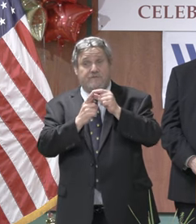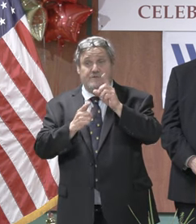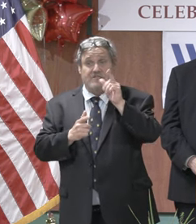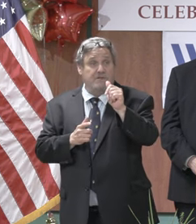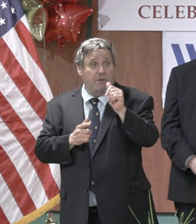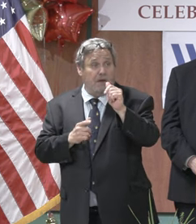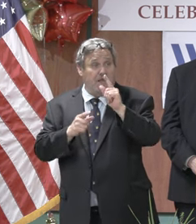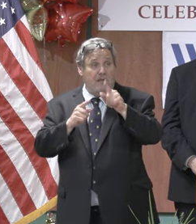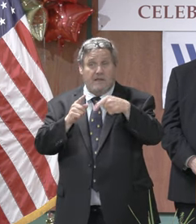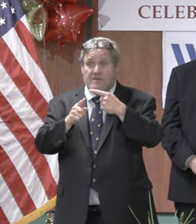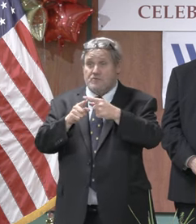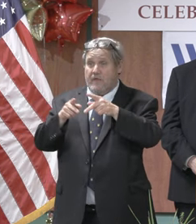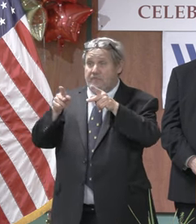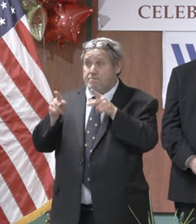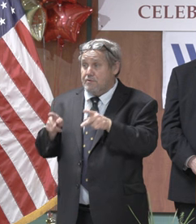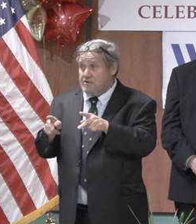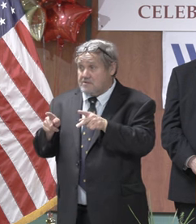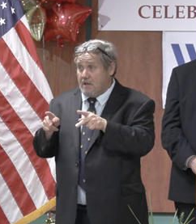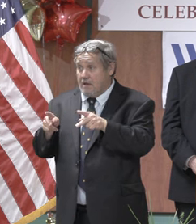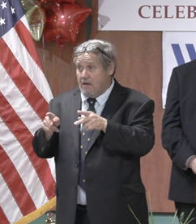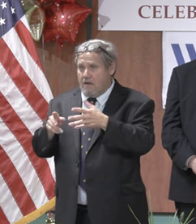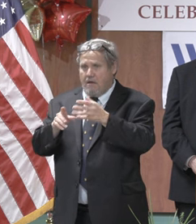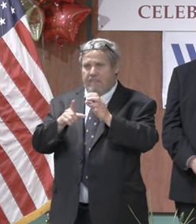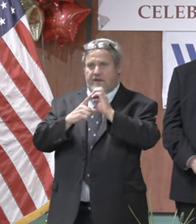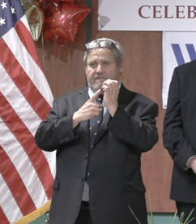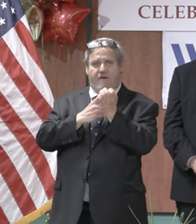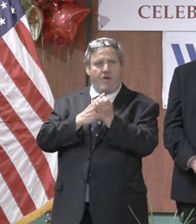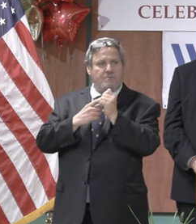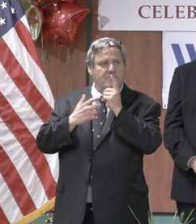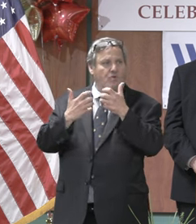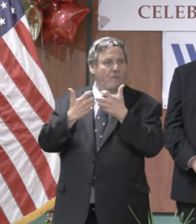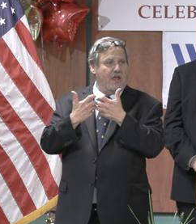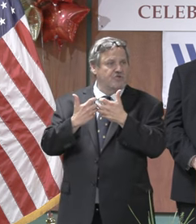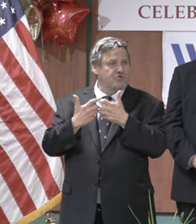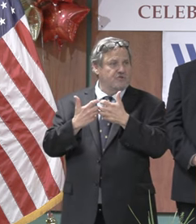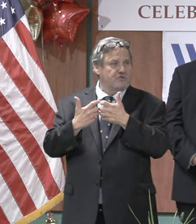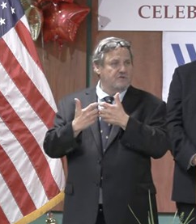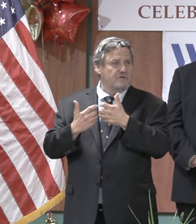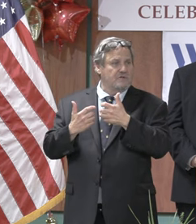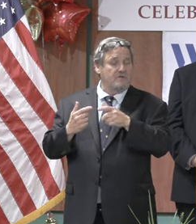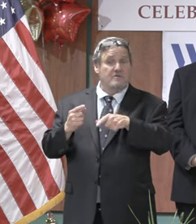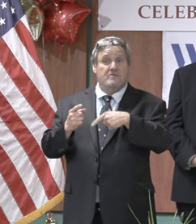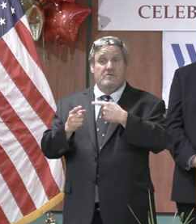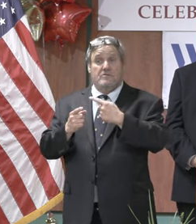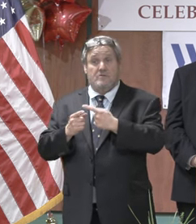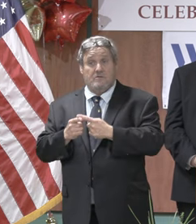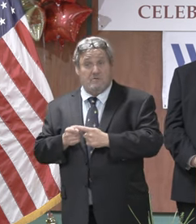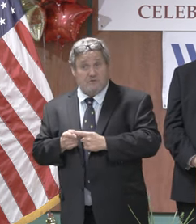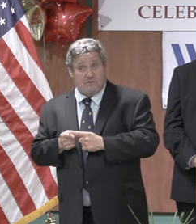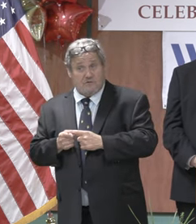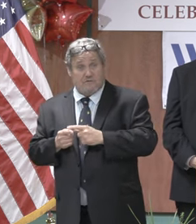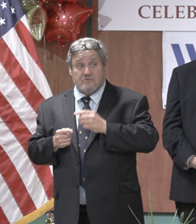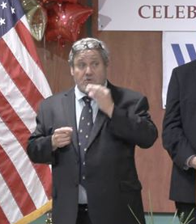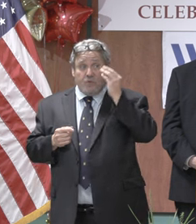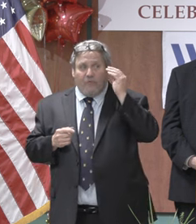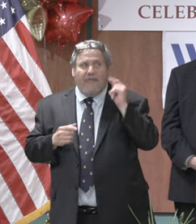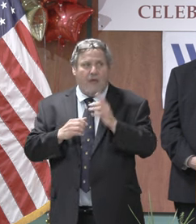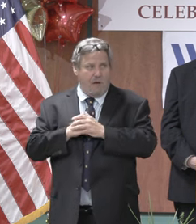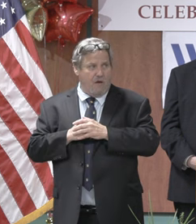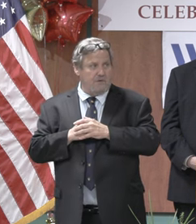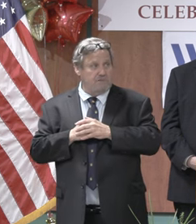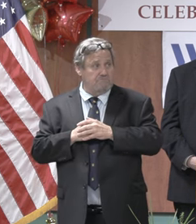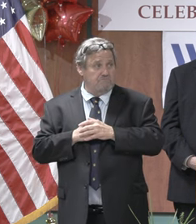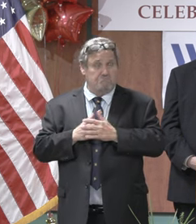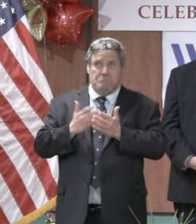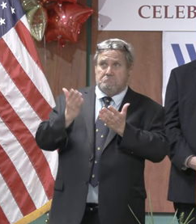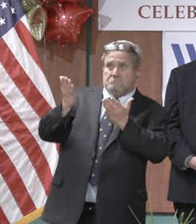a disability means it means to me when the individual and their environment do not match